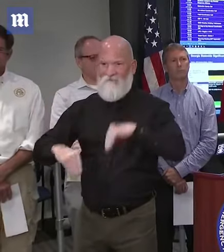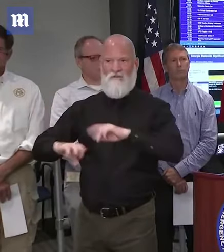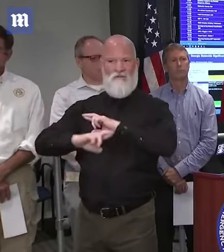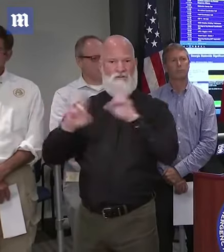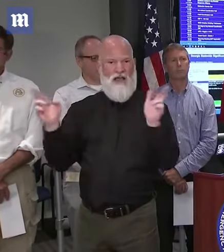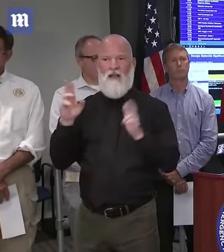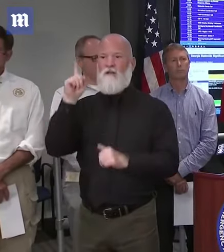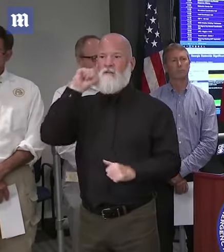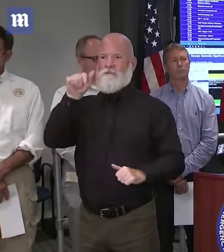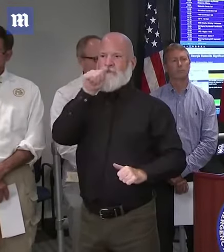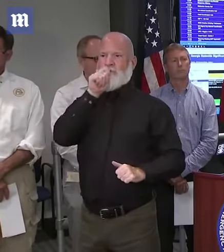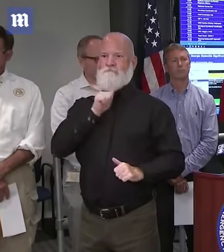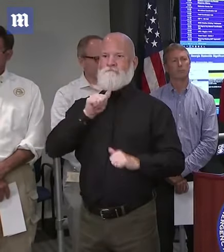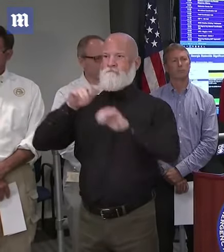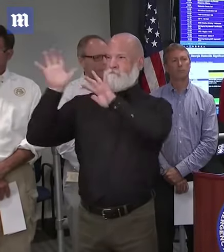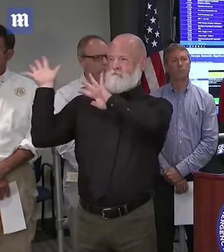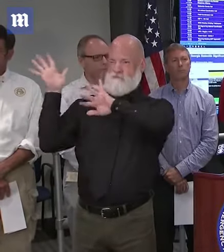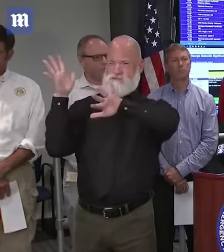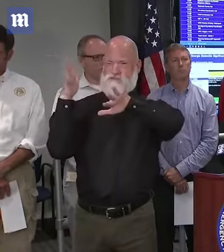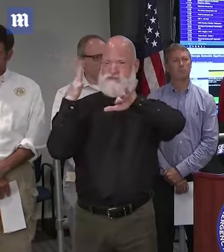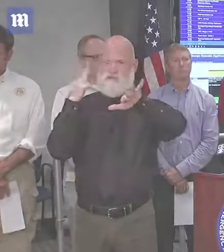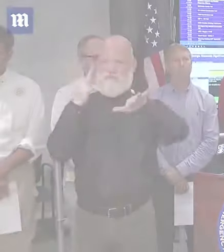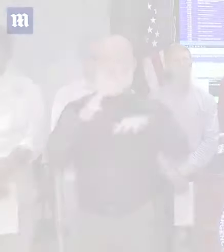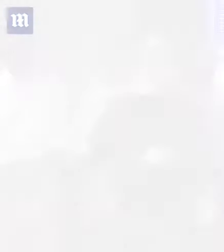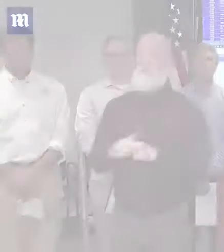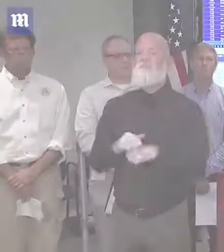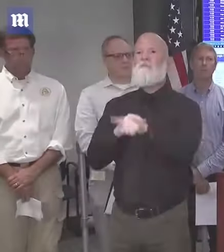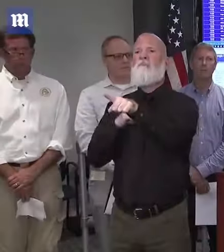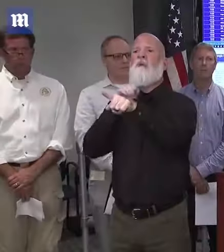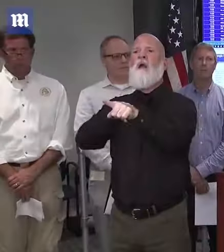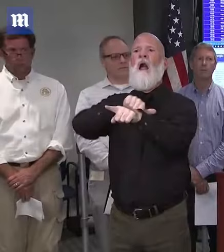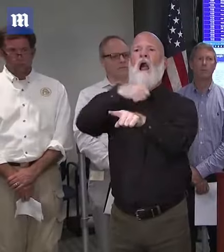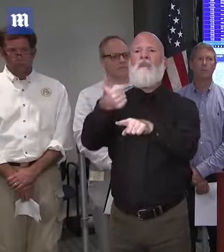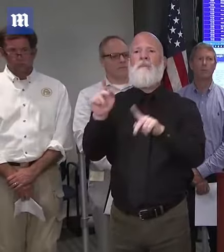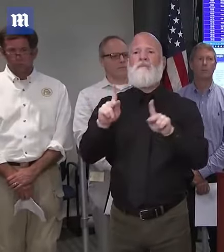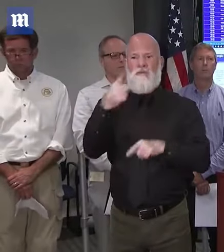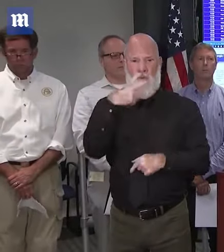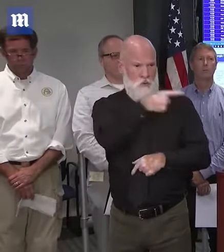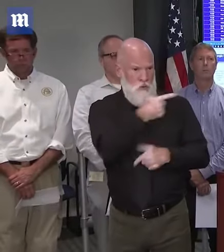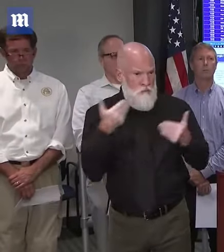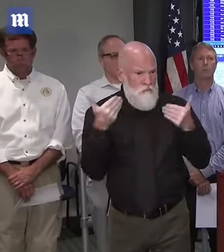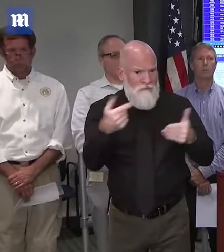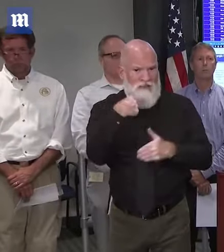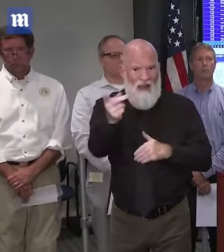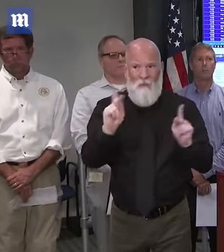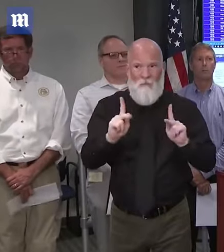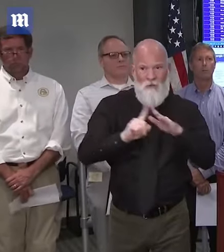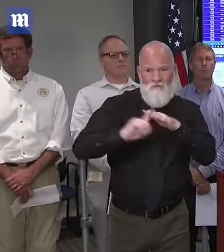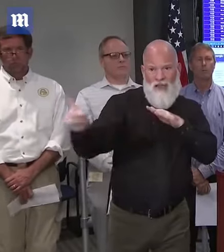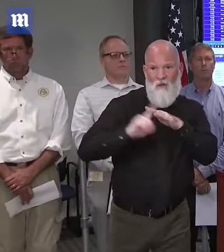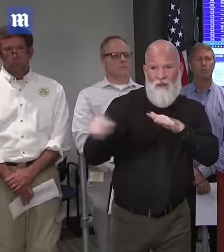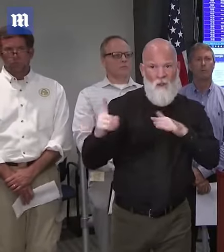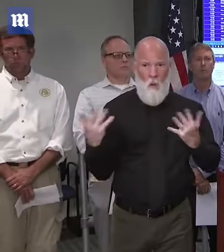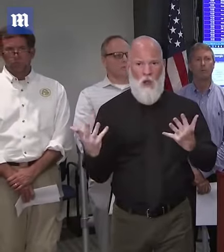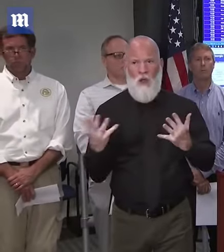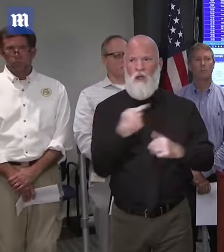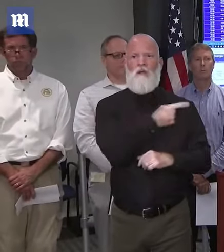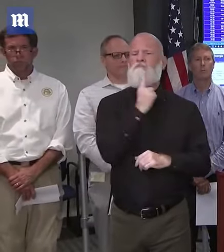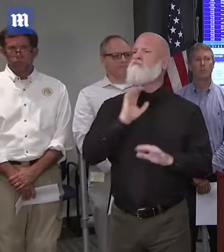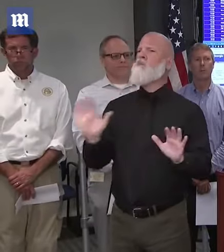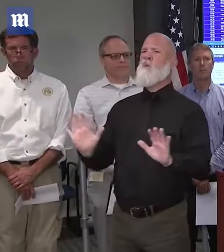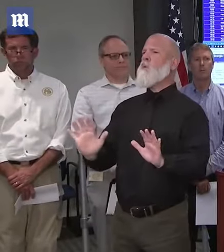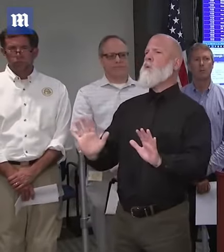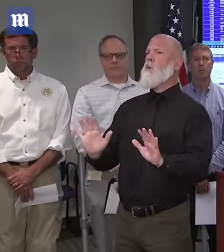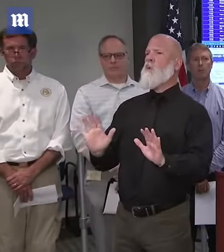duration of the aftermath of the storm when it passes through. We are not putting in place any kind of mandatory